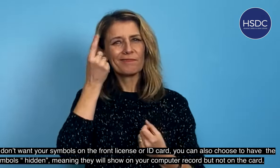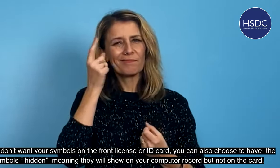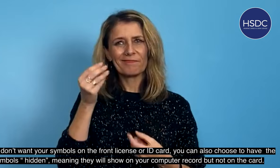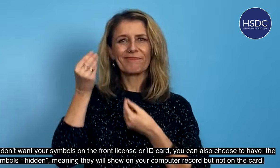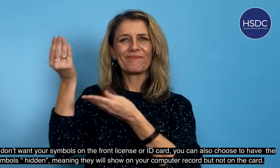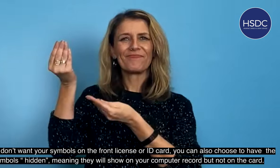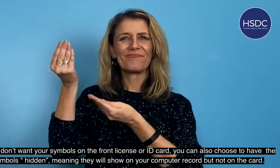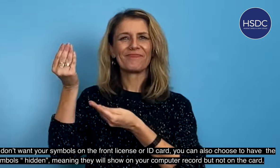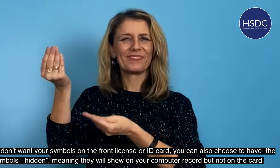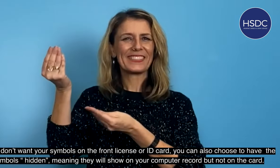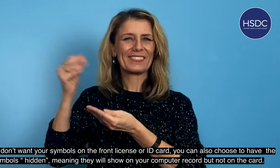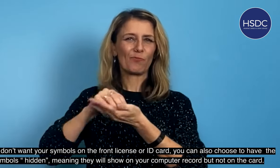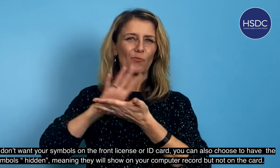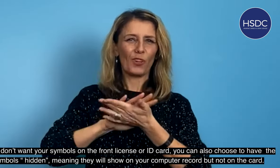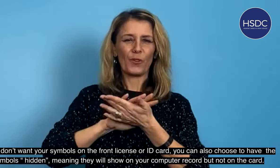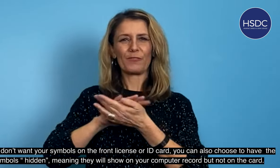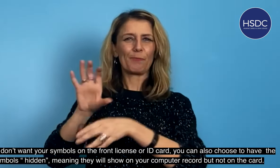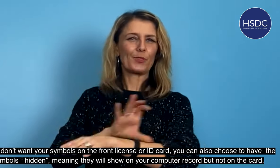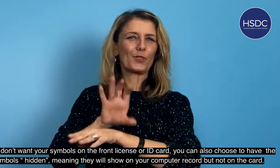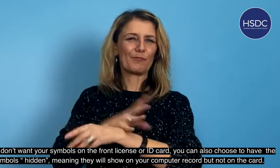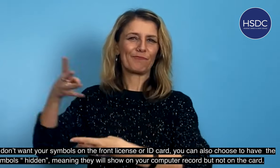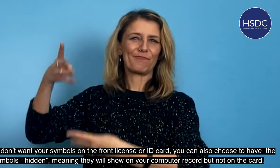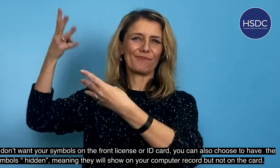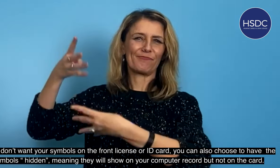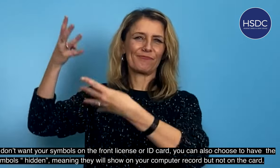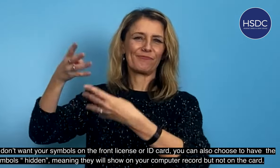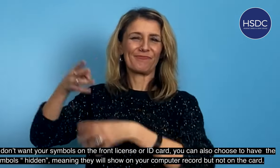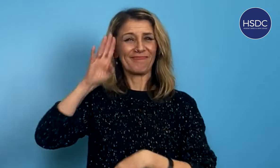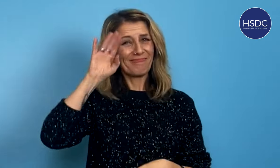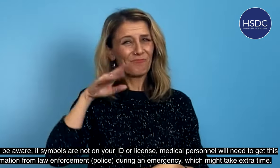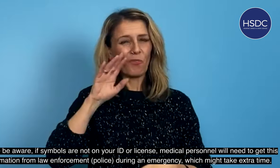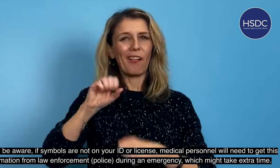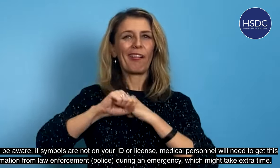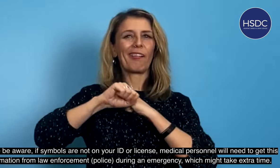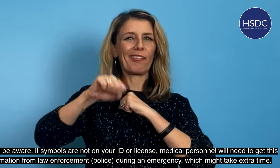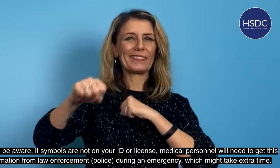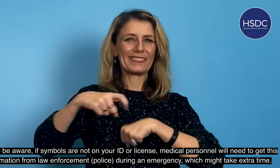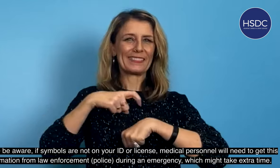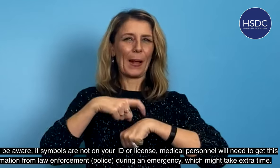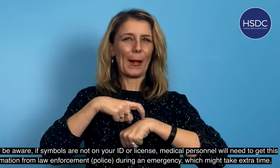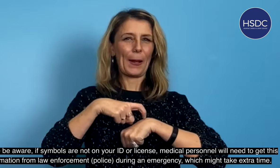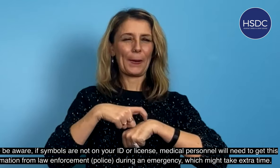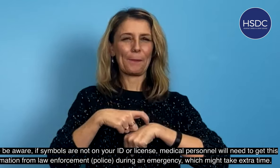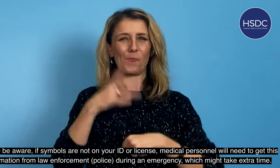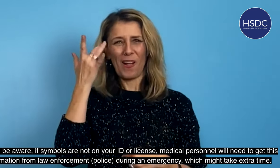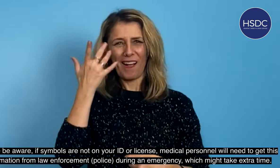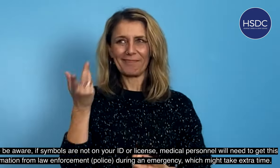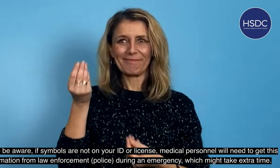to have the symbols hidden, meaning they will show on your computer record but not on the card. Please be aware, if